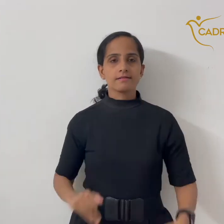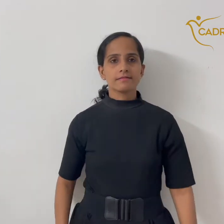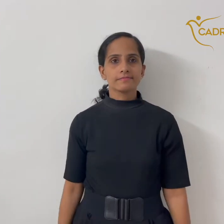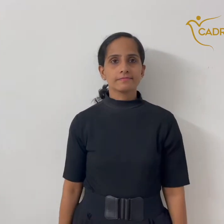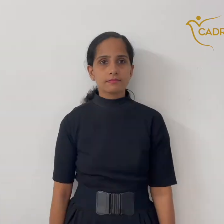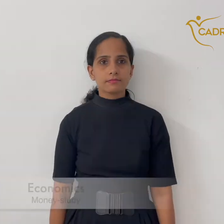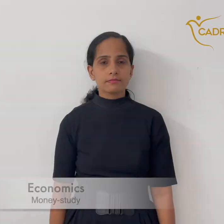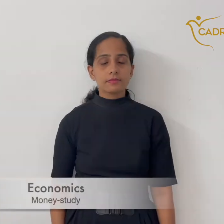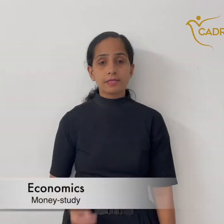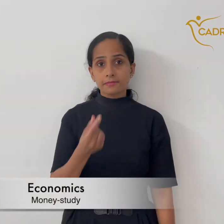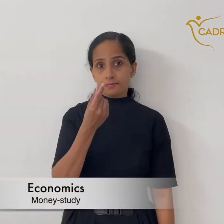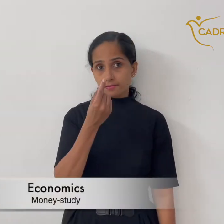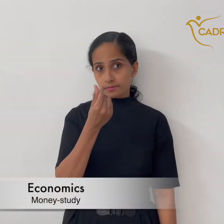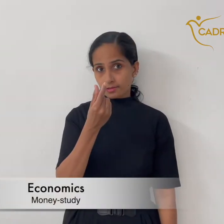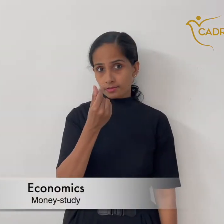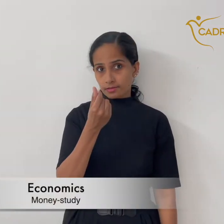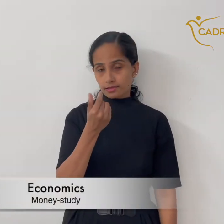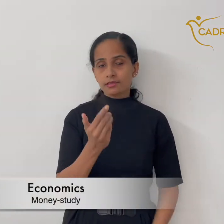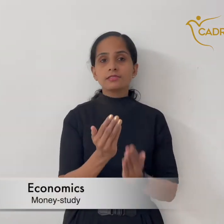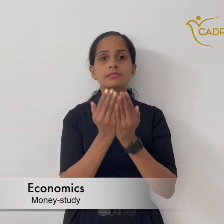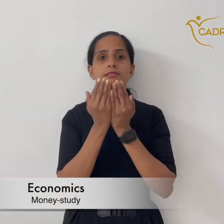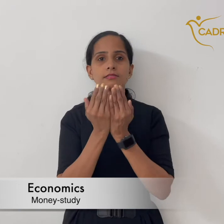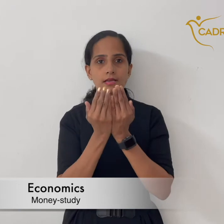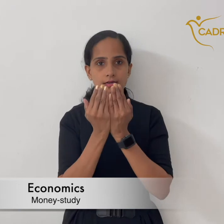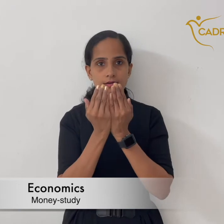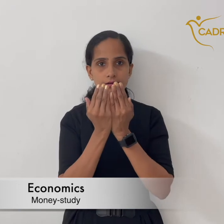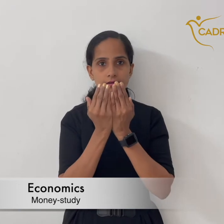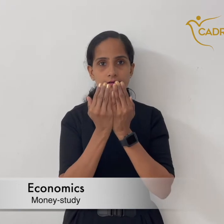Economics Money study